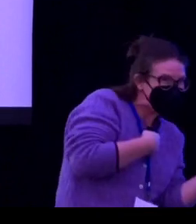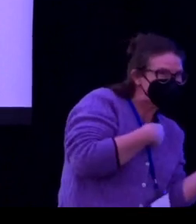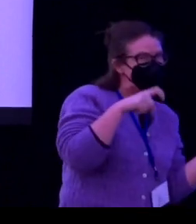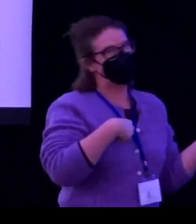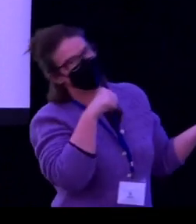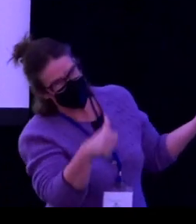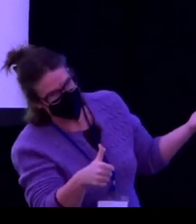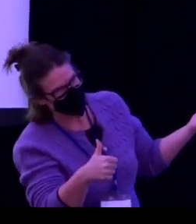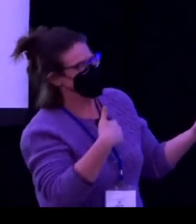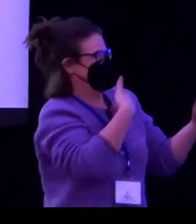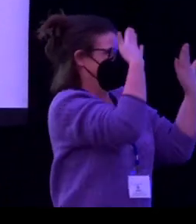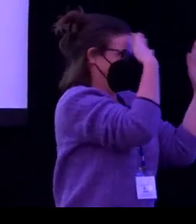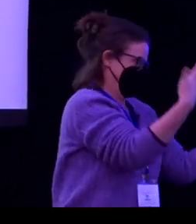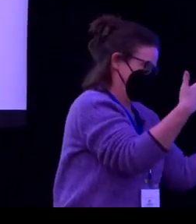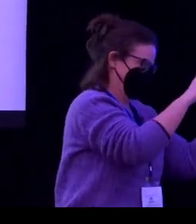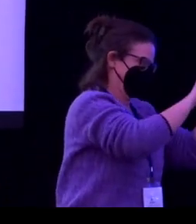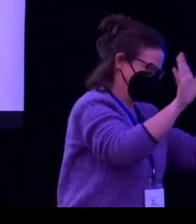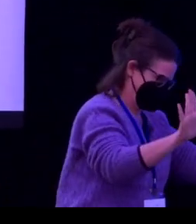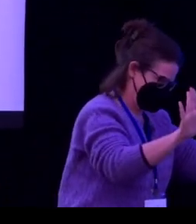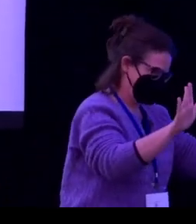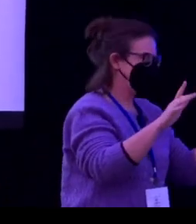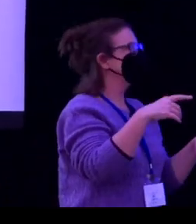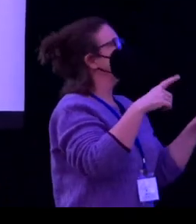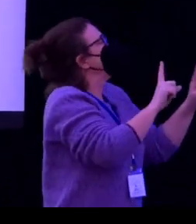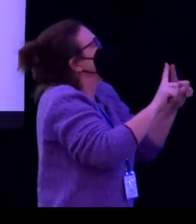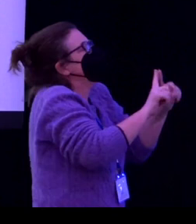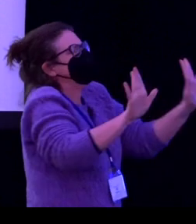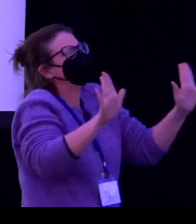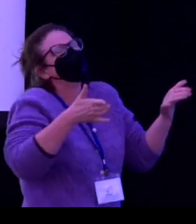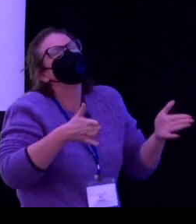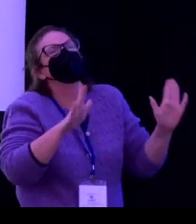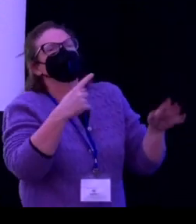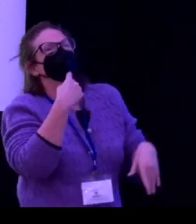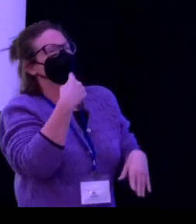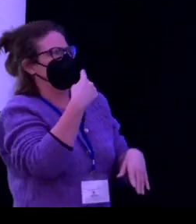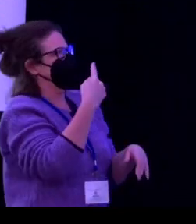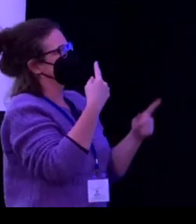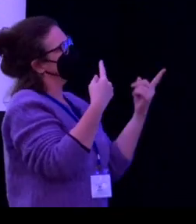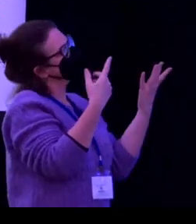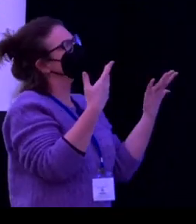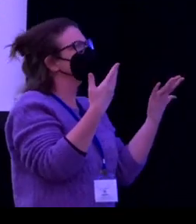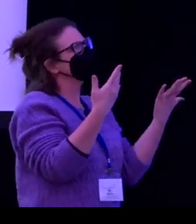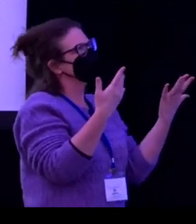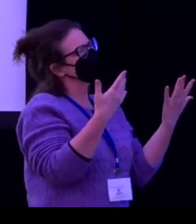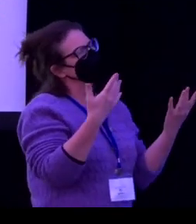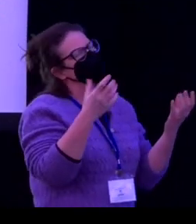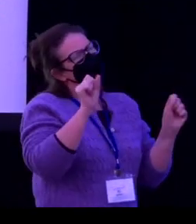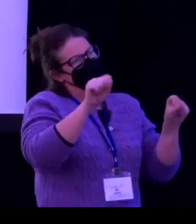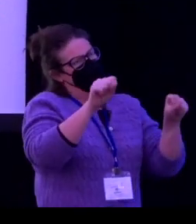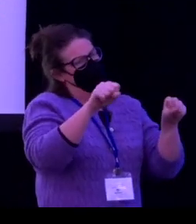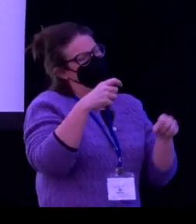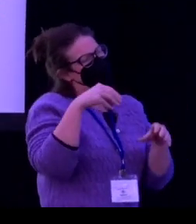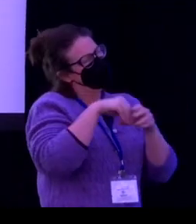So you've already given me some food for thought. And I will certainly weigh whether I should, shouldn't, should have, should not have.